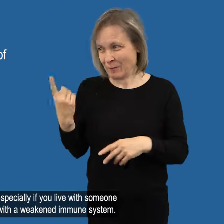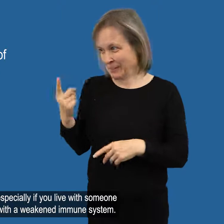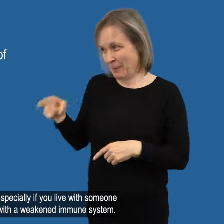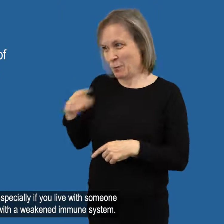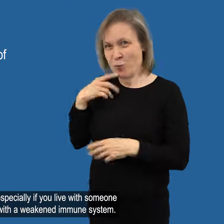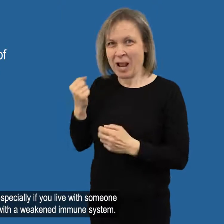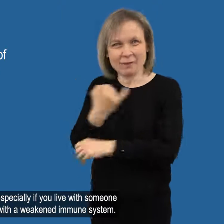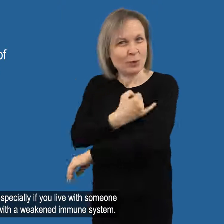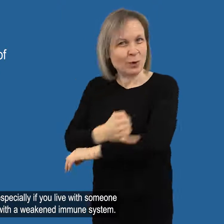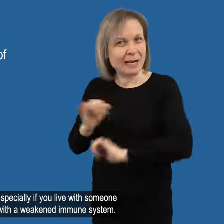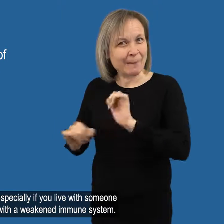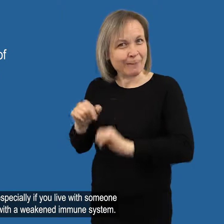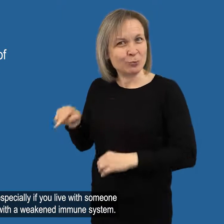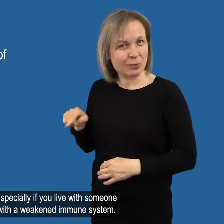someone with a weakened immune system